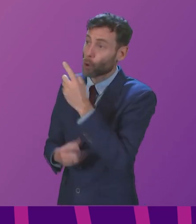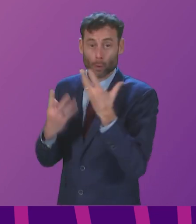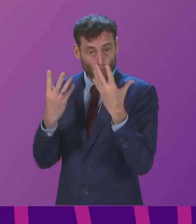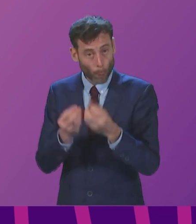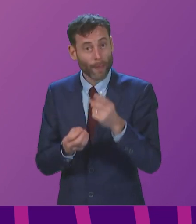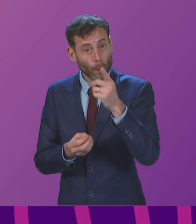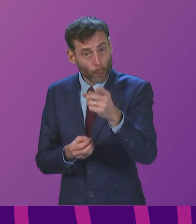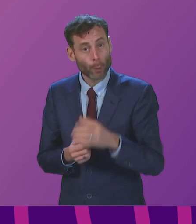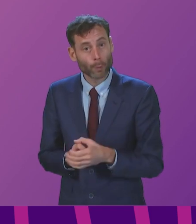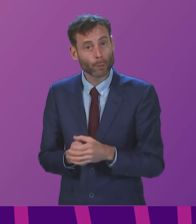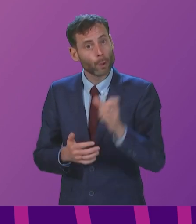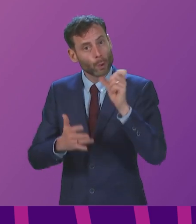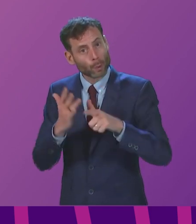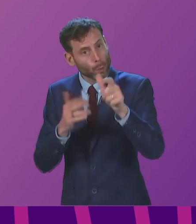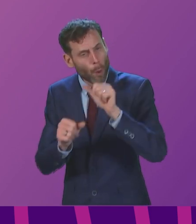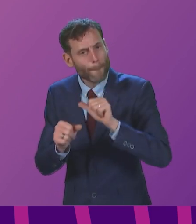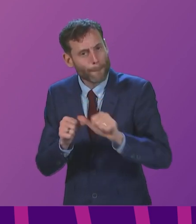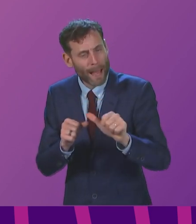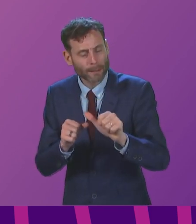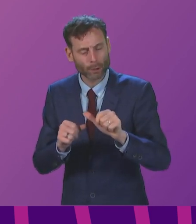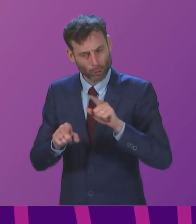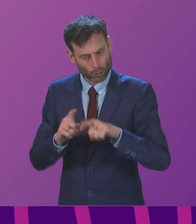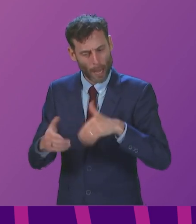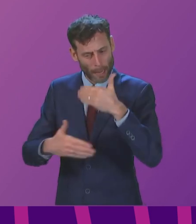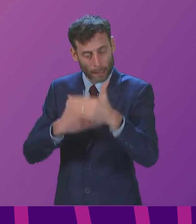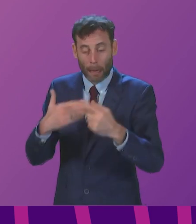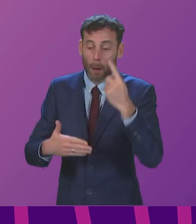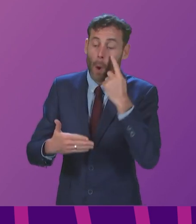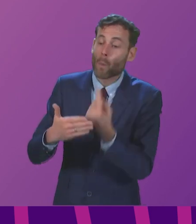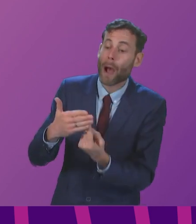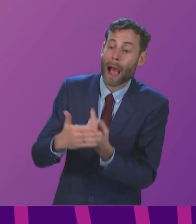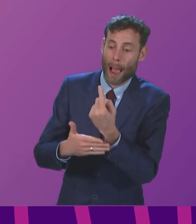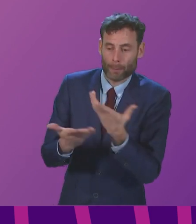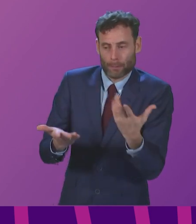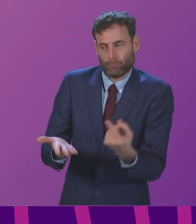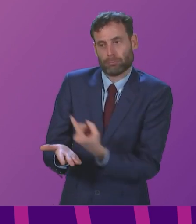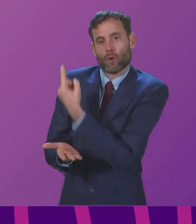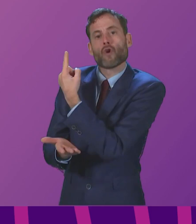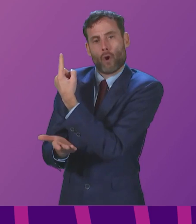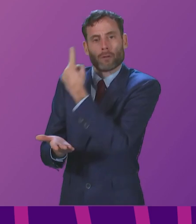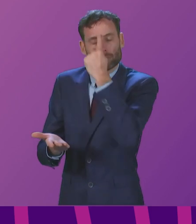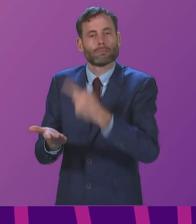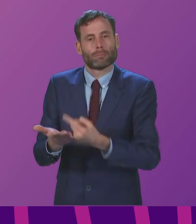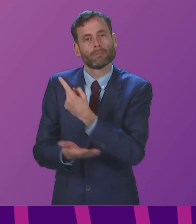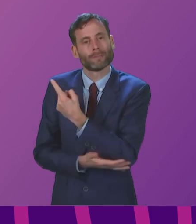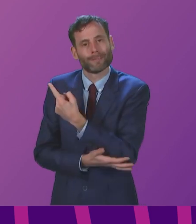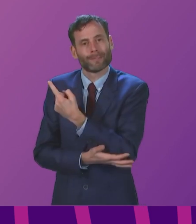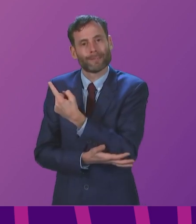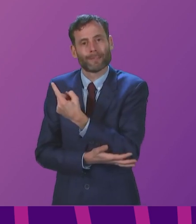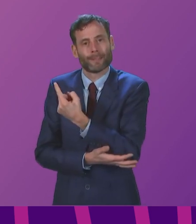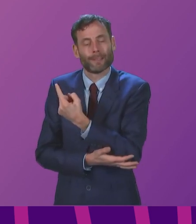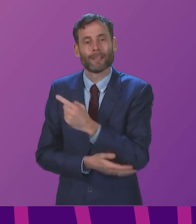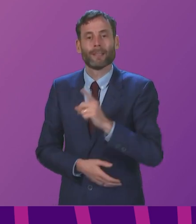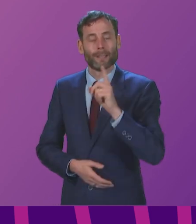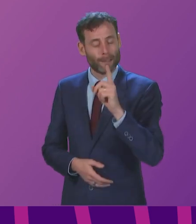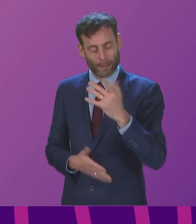and leave the outcome in God's hand. The better way to serve the people is follow